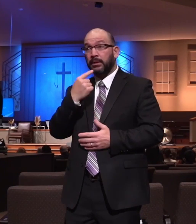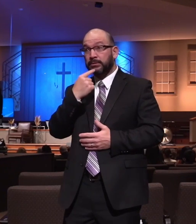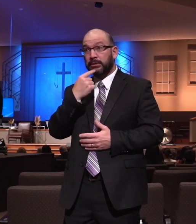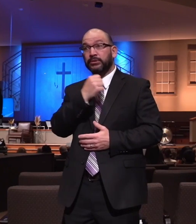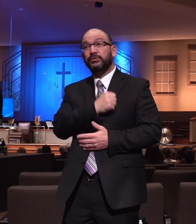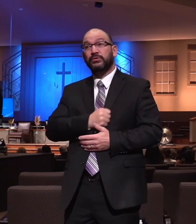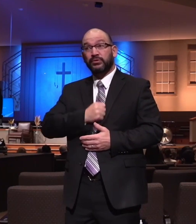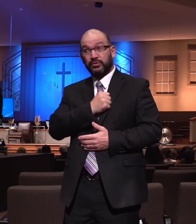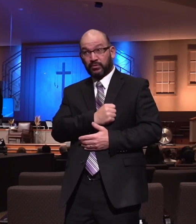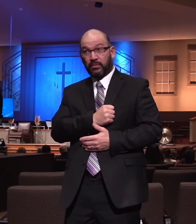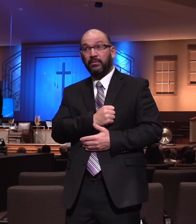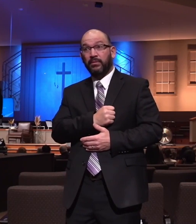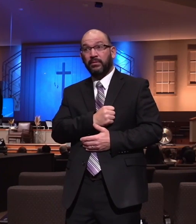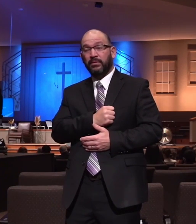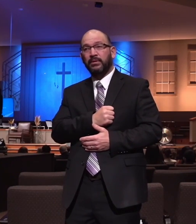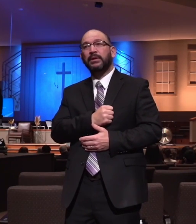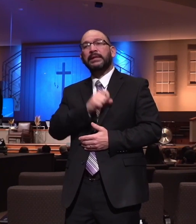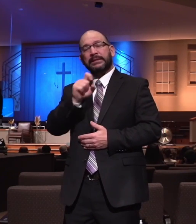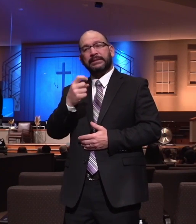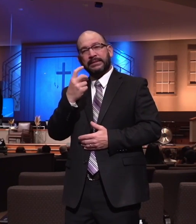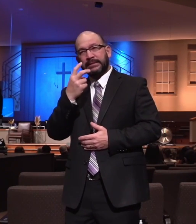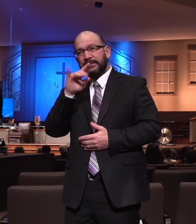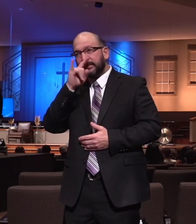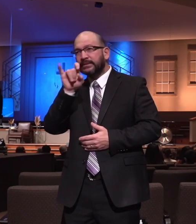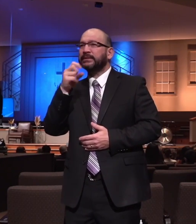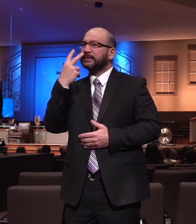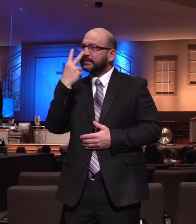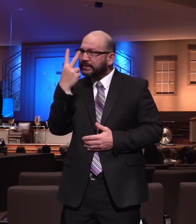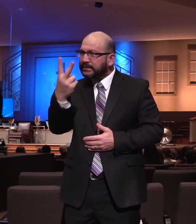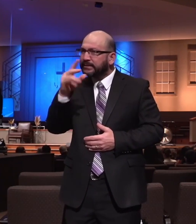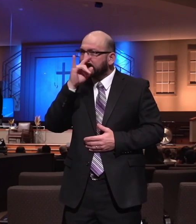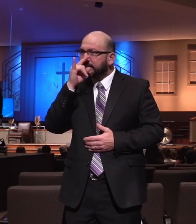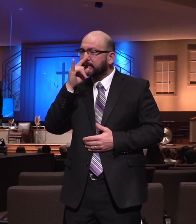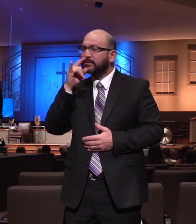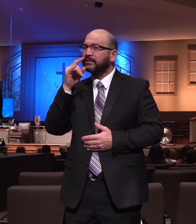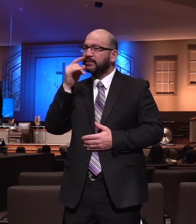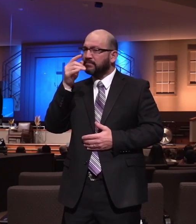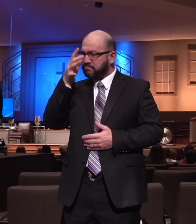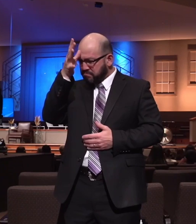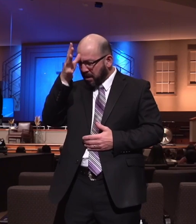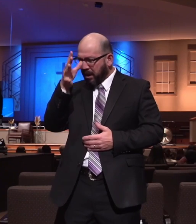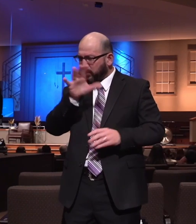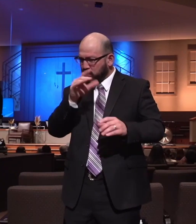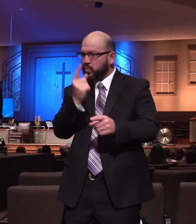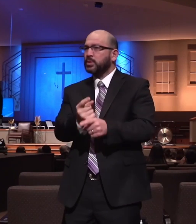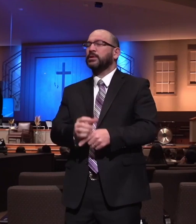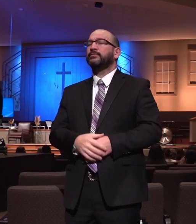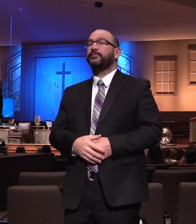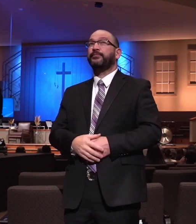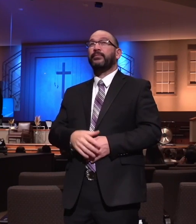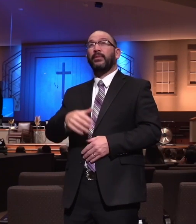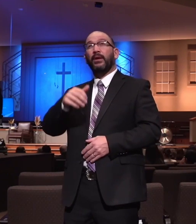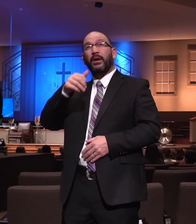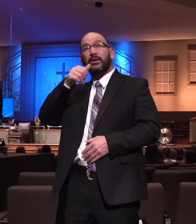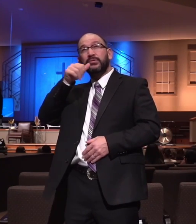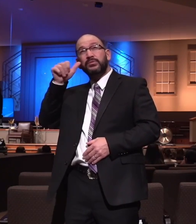have seen in me do. The other night, or I guess it was yesterday, it was our oldest